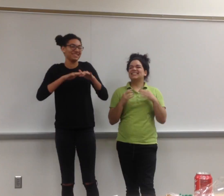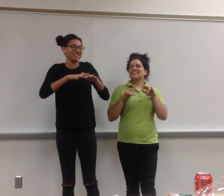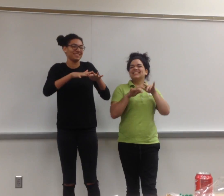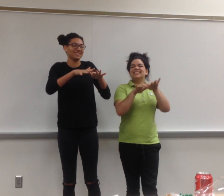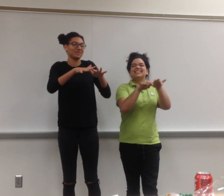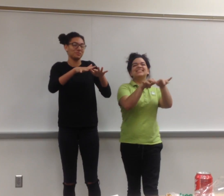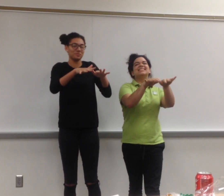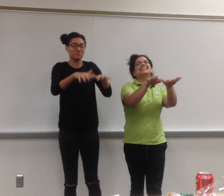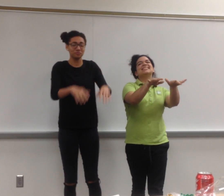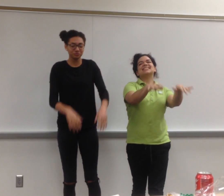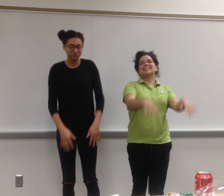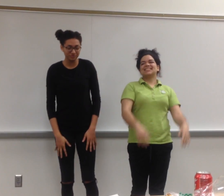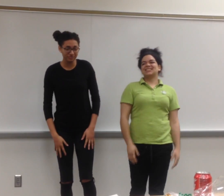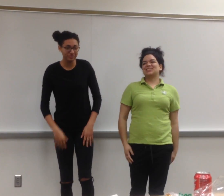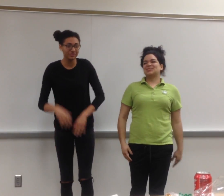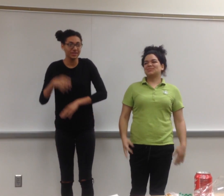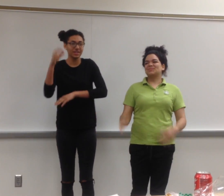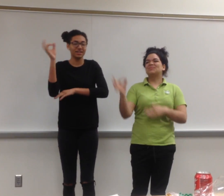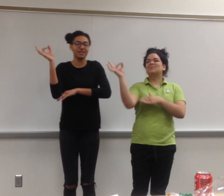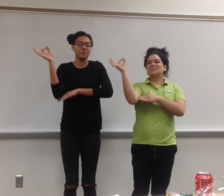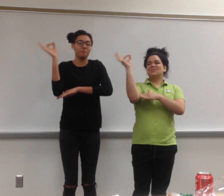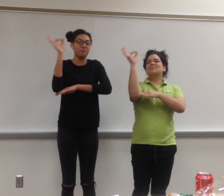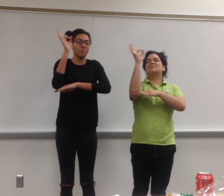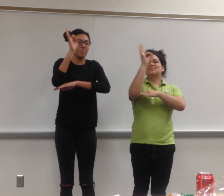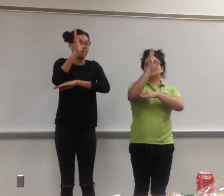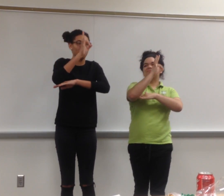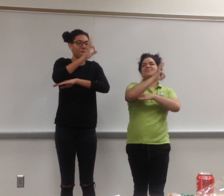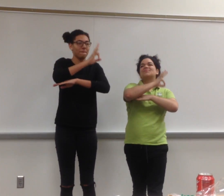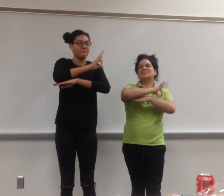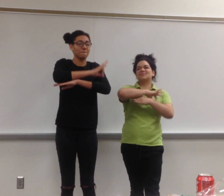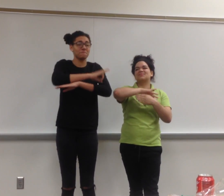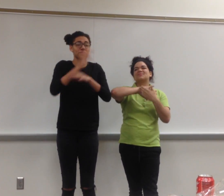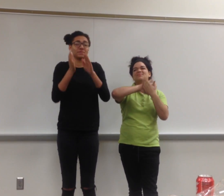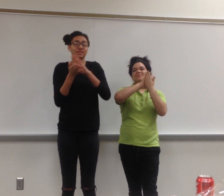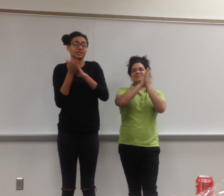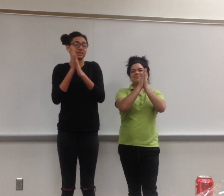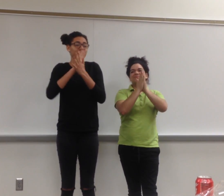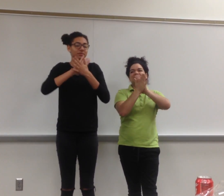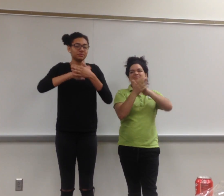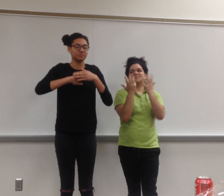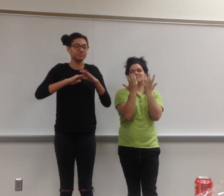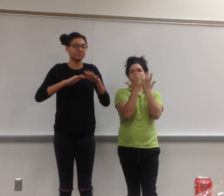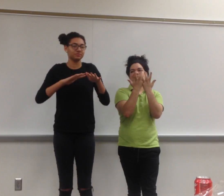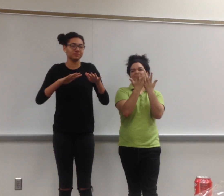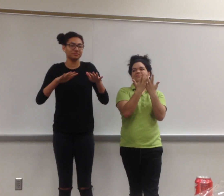be the I know he's hiding, but what